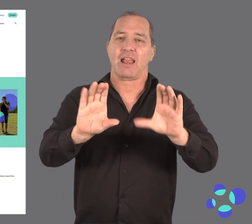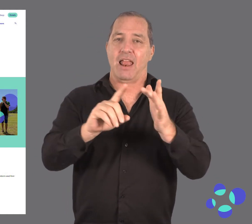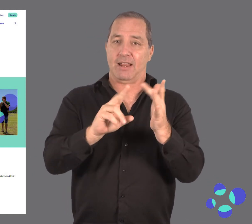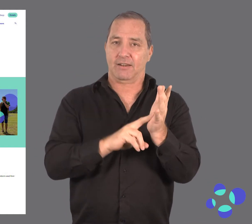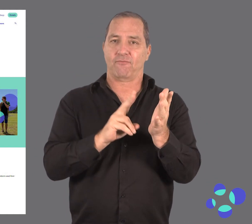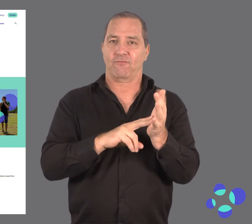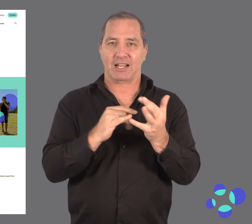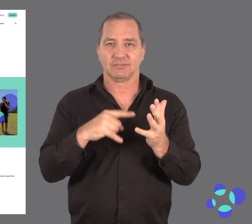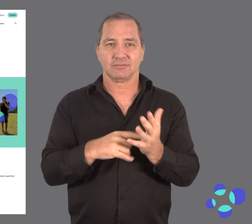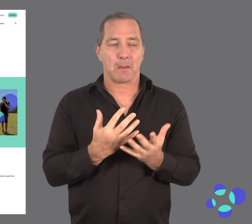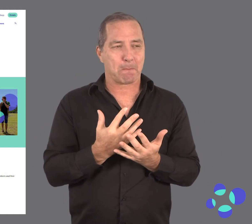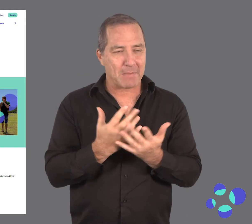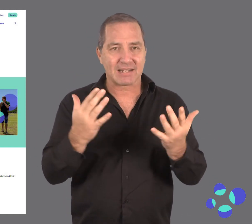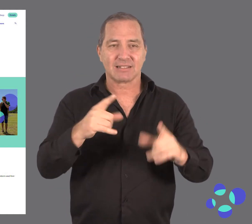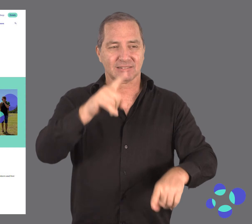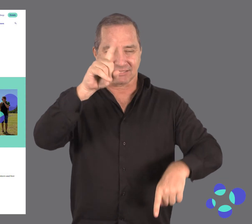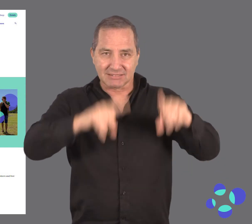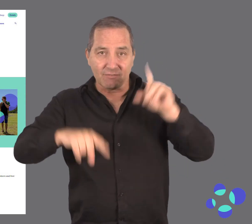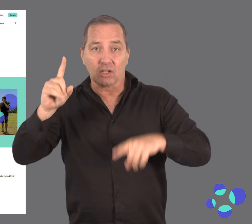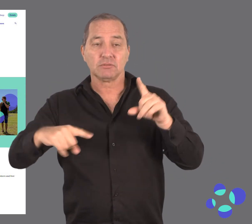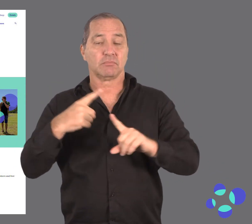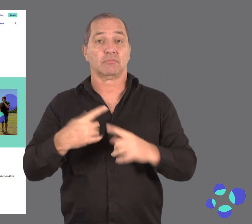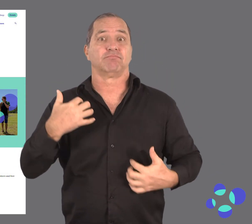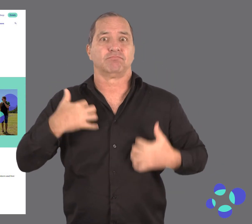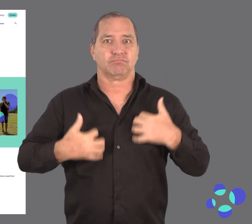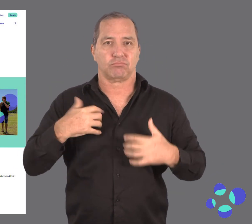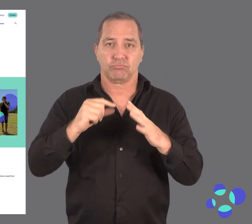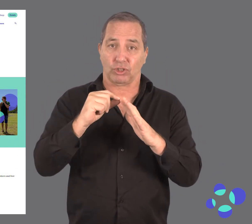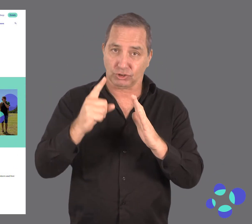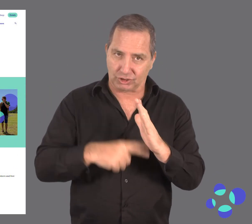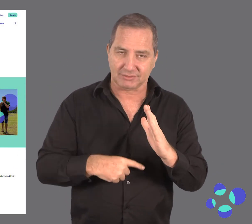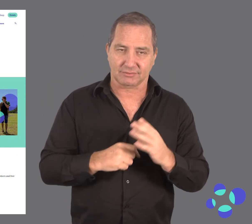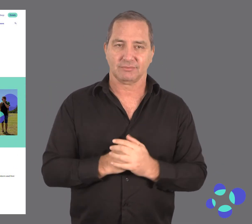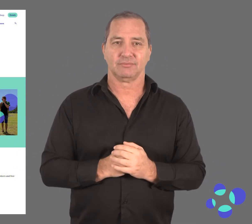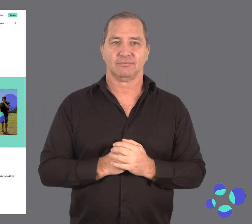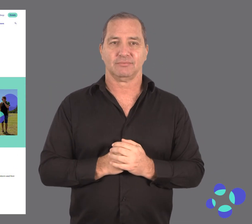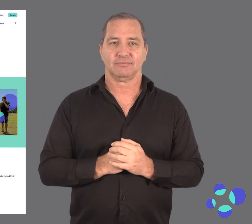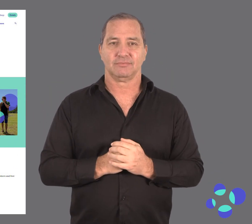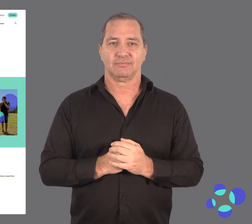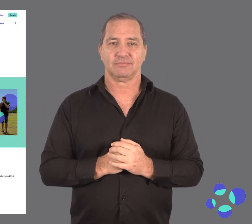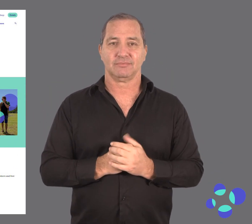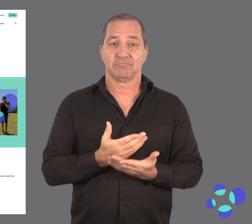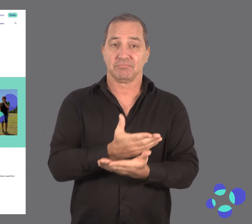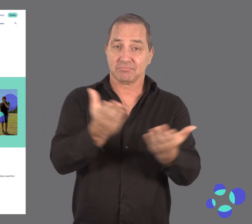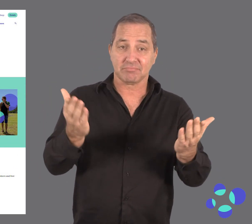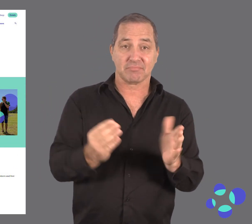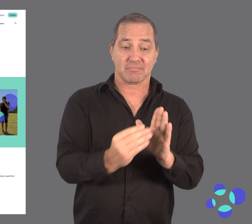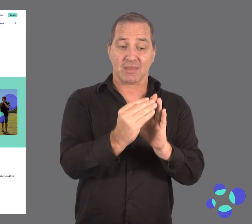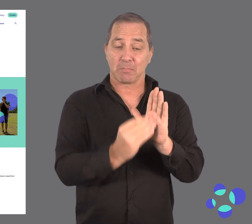in our community in a diverse and exciting manner via different projects. If you are unsure